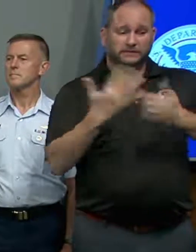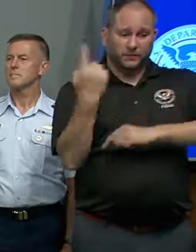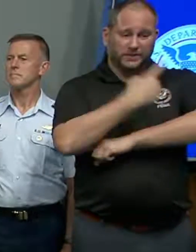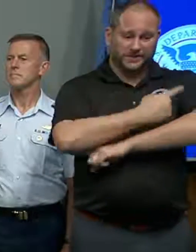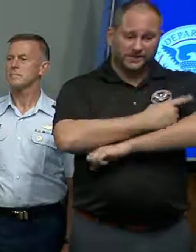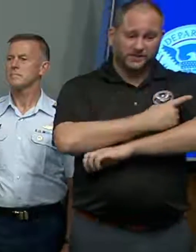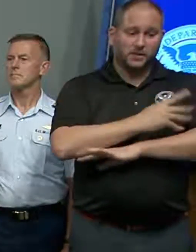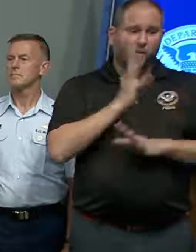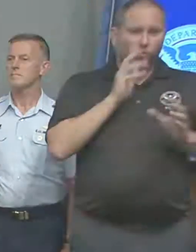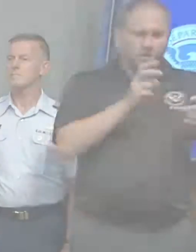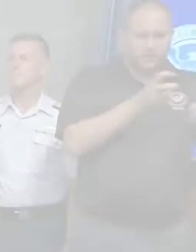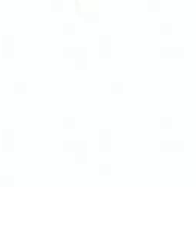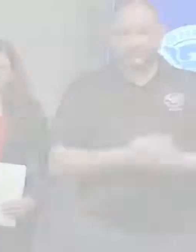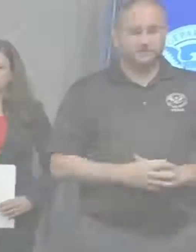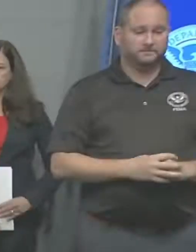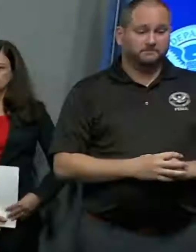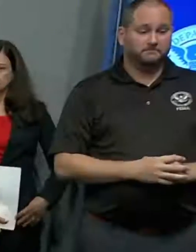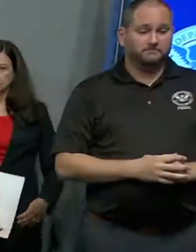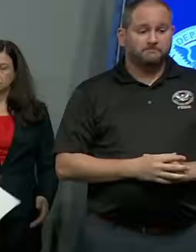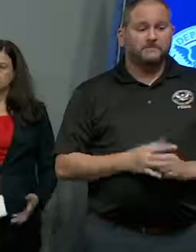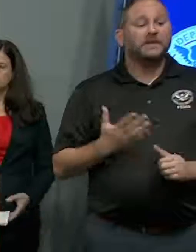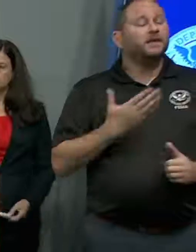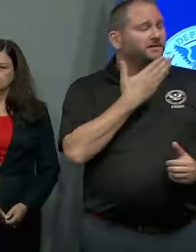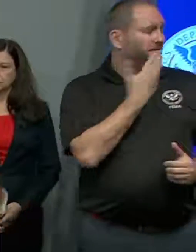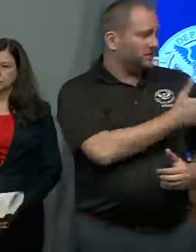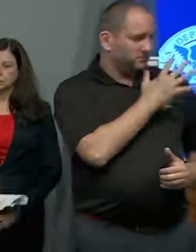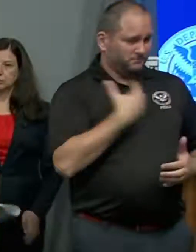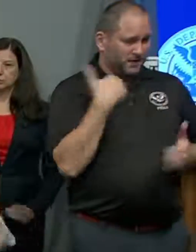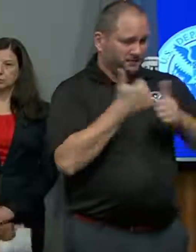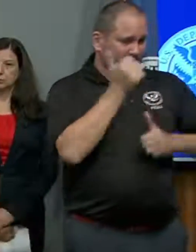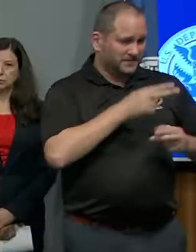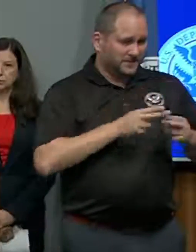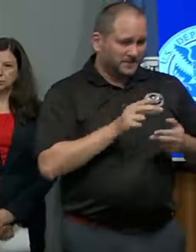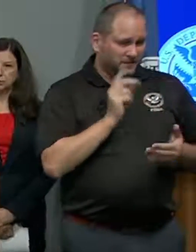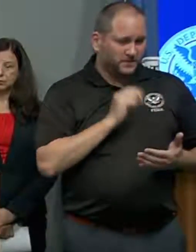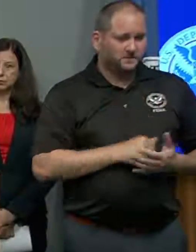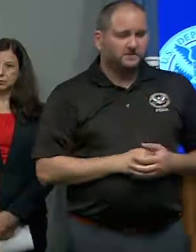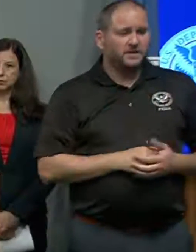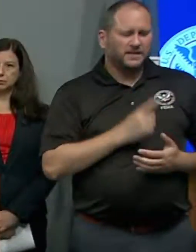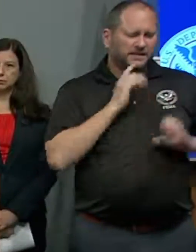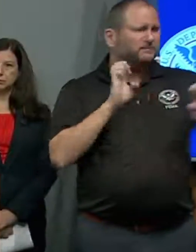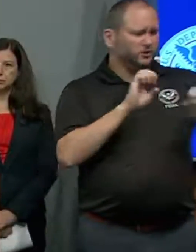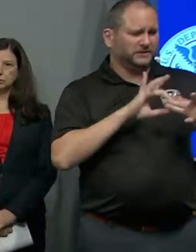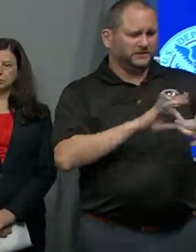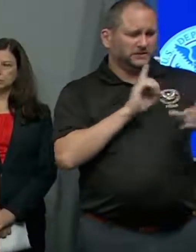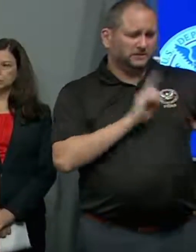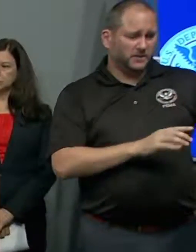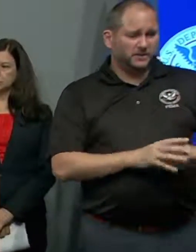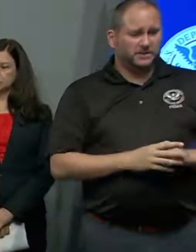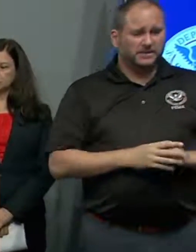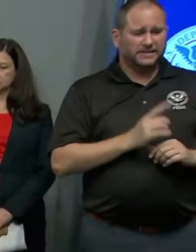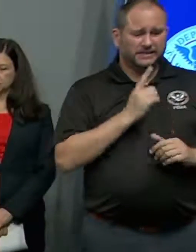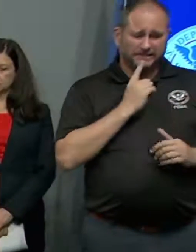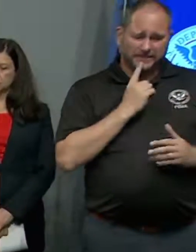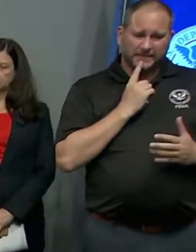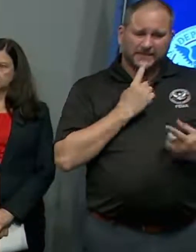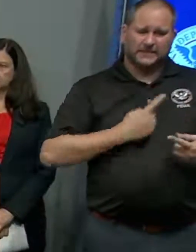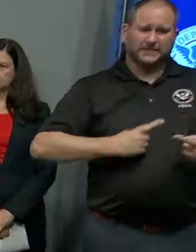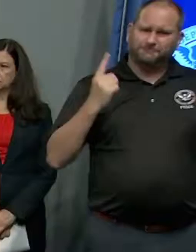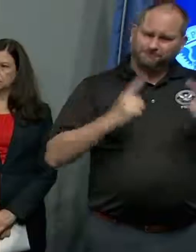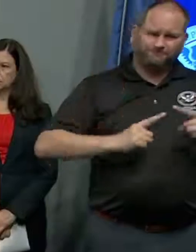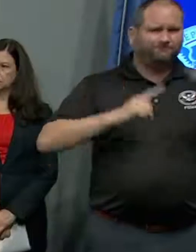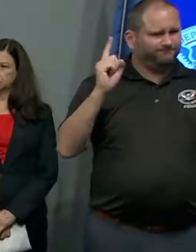into recovery for the area. And we are still very much in the emergency response phase of this historic storm.